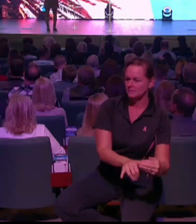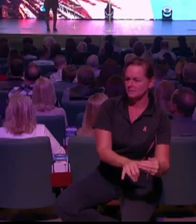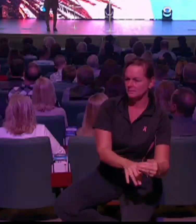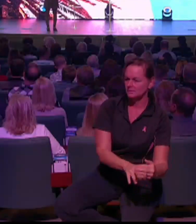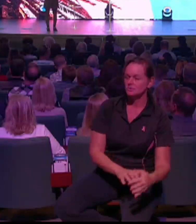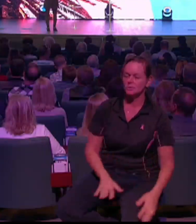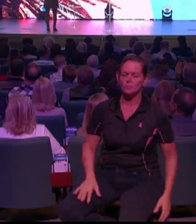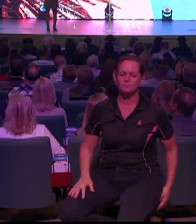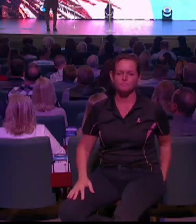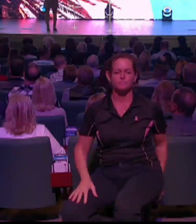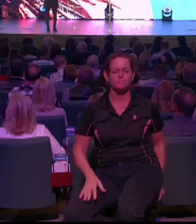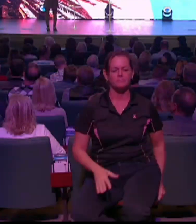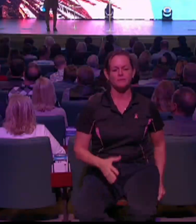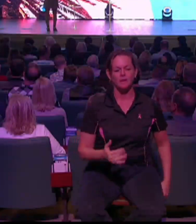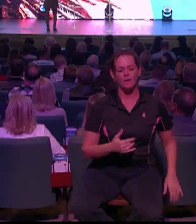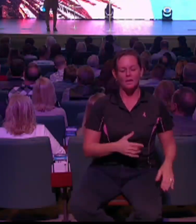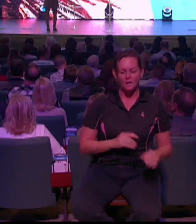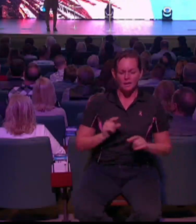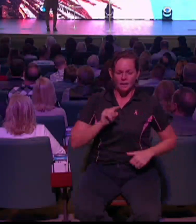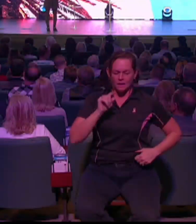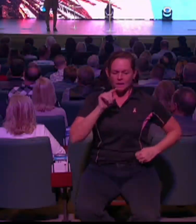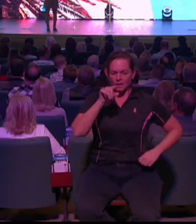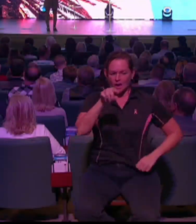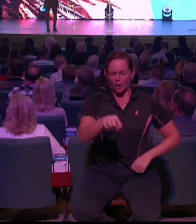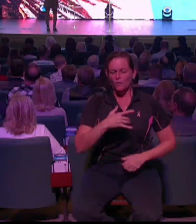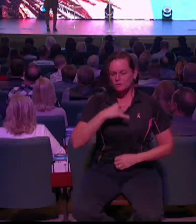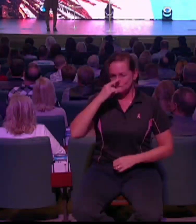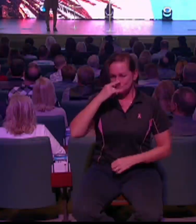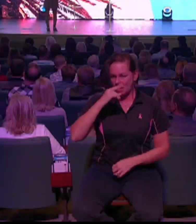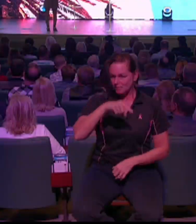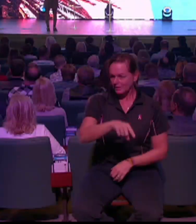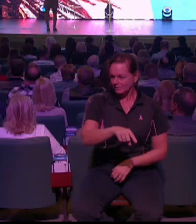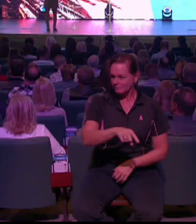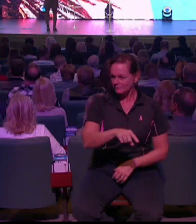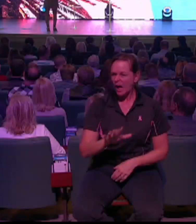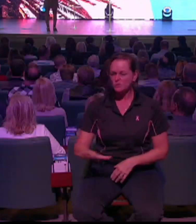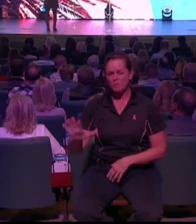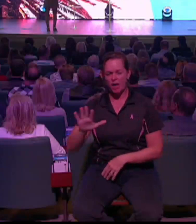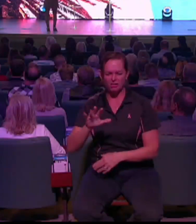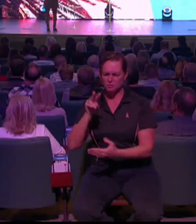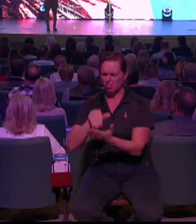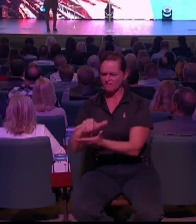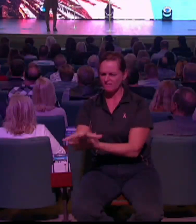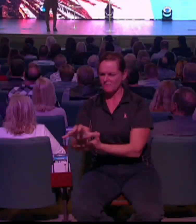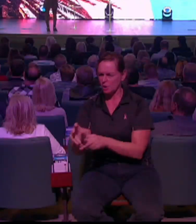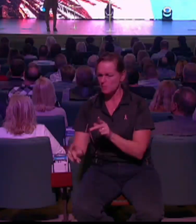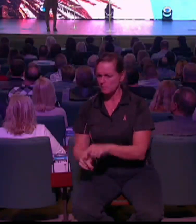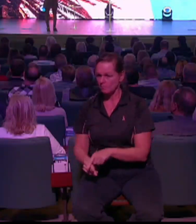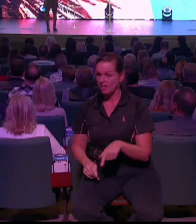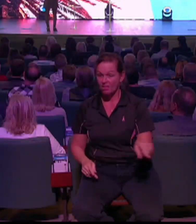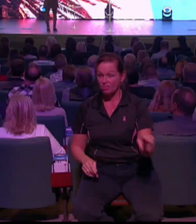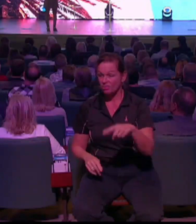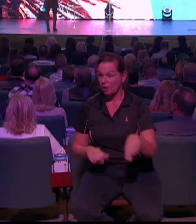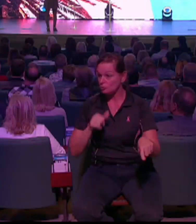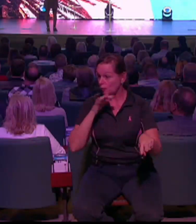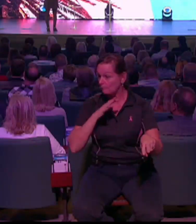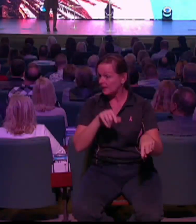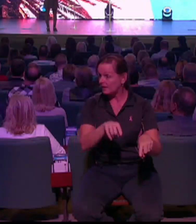never heard that they were an answer. They'd always heard they were a problem. They'd always heard they were something to be